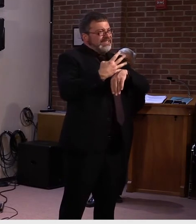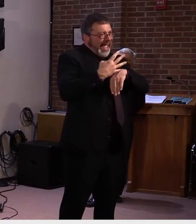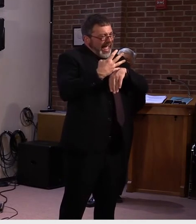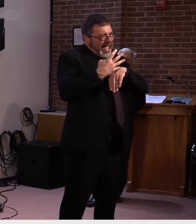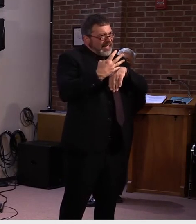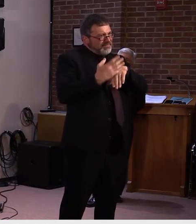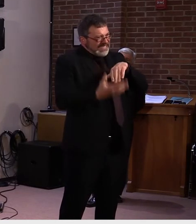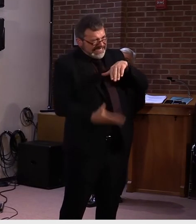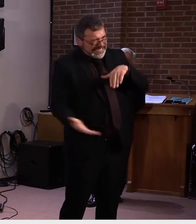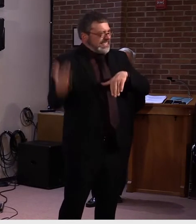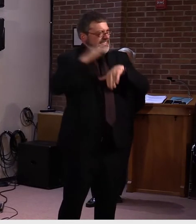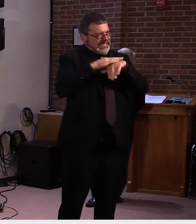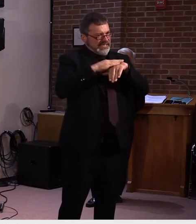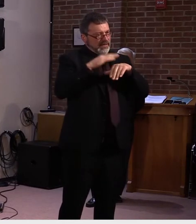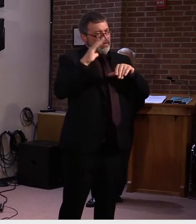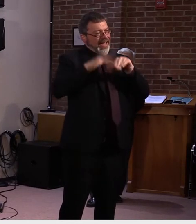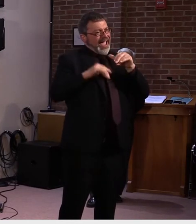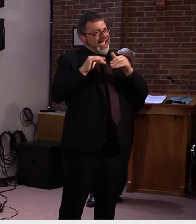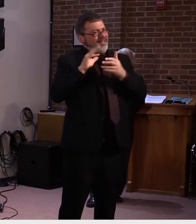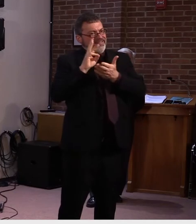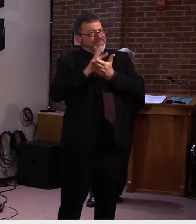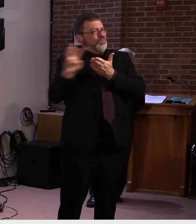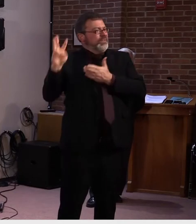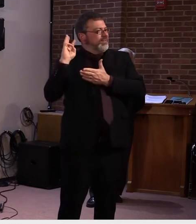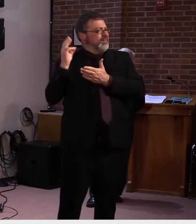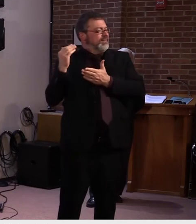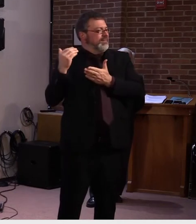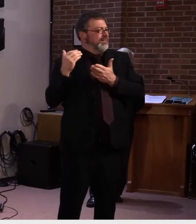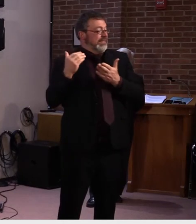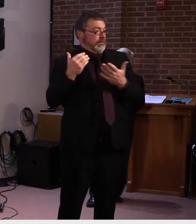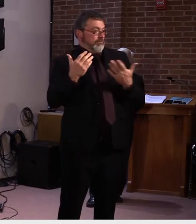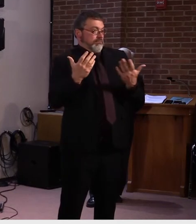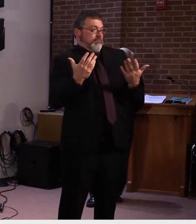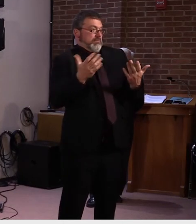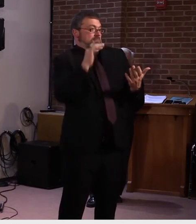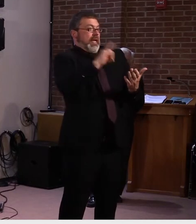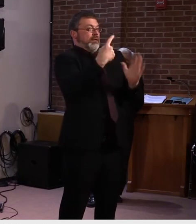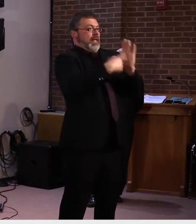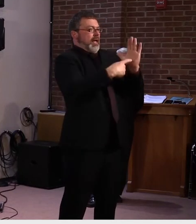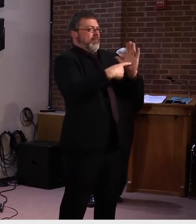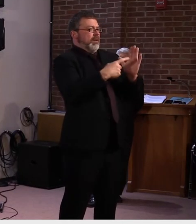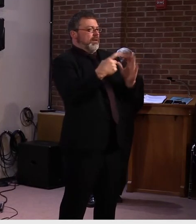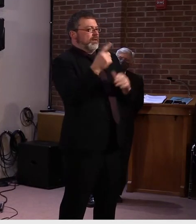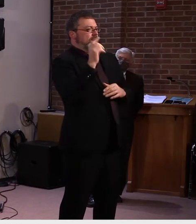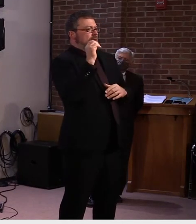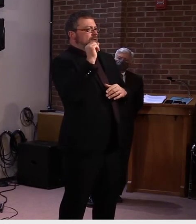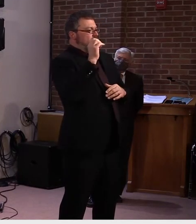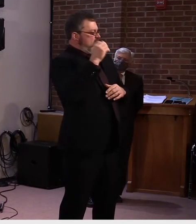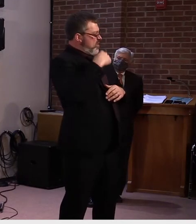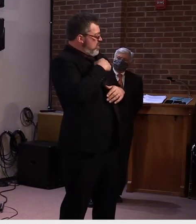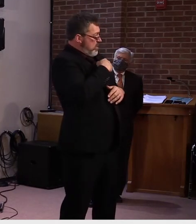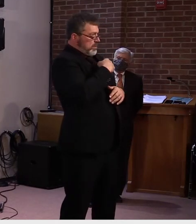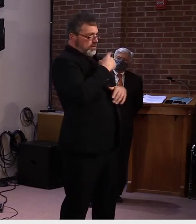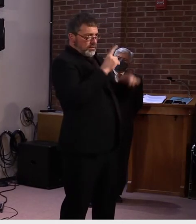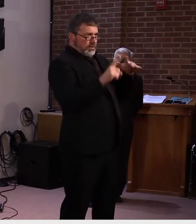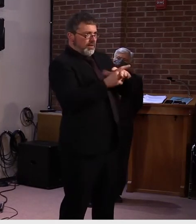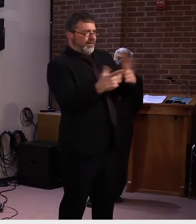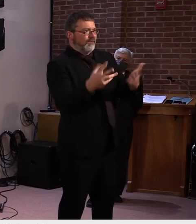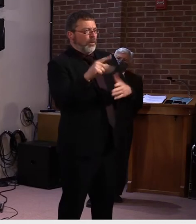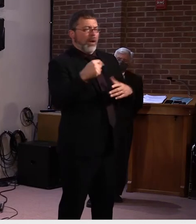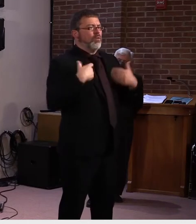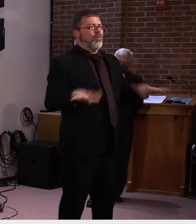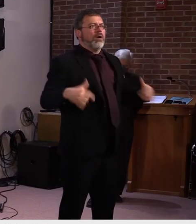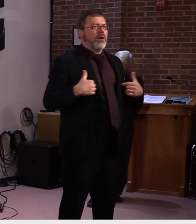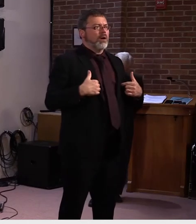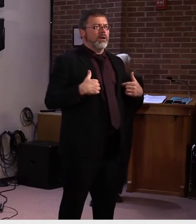So, they obviously, uh, have a problem. I don't want Vermont to be the next one with a problem. So, we'll continue to, to monitor,